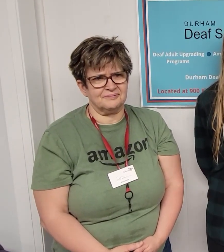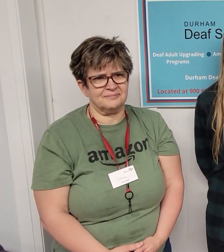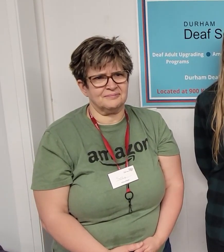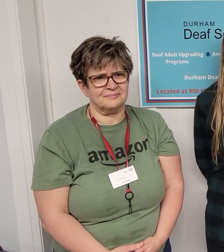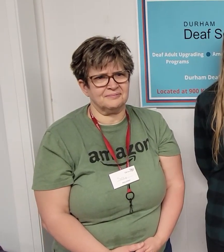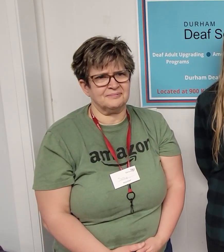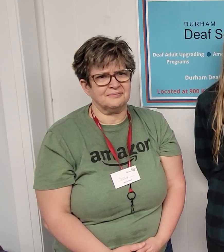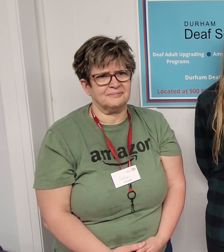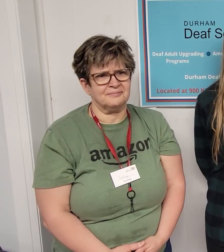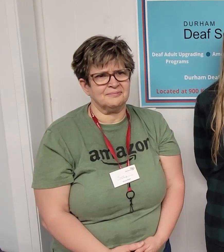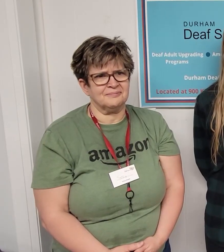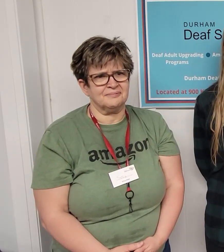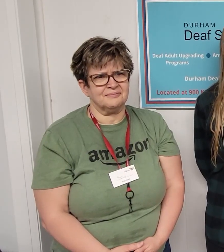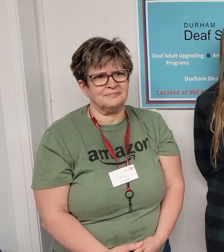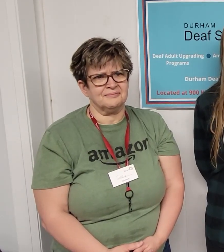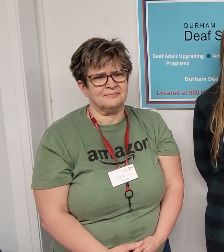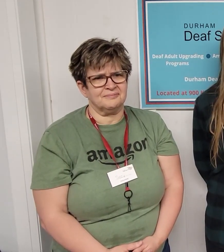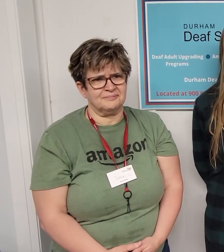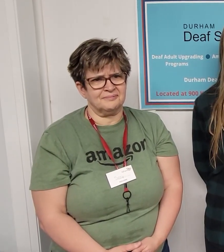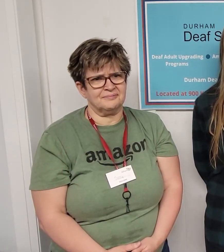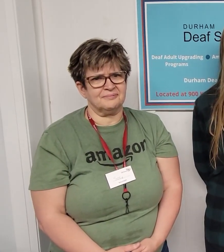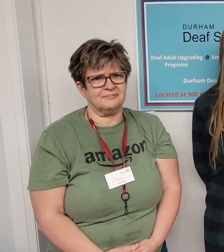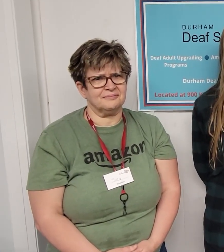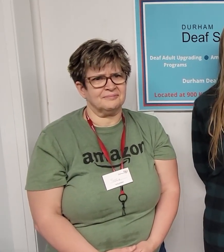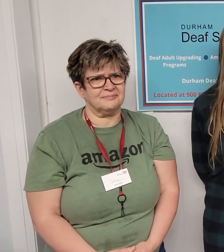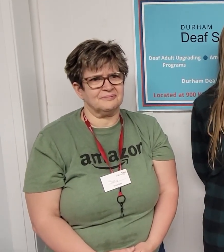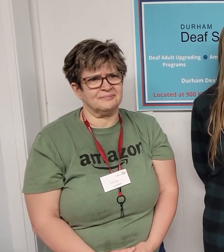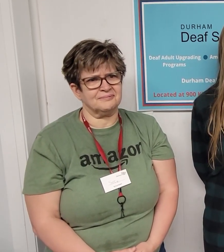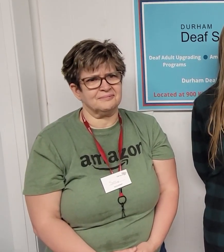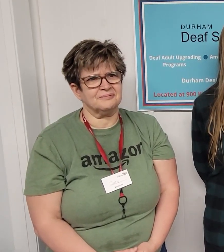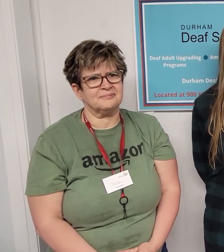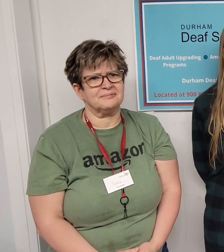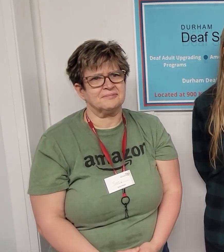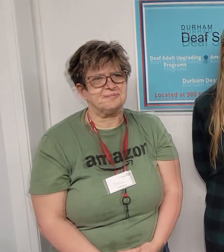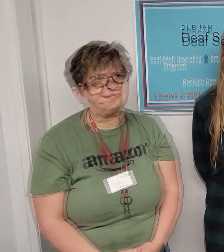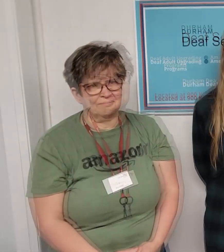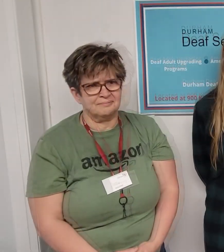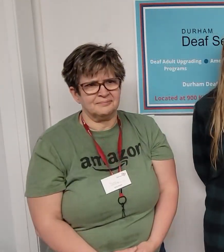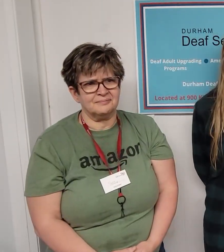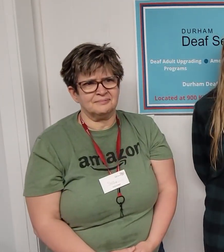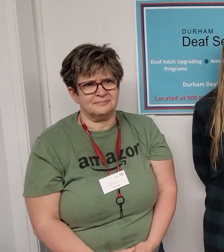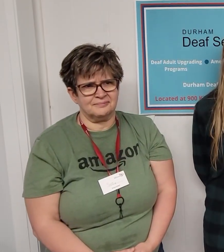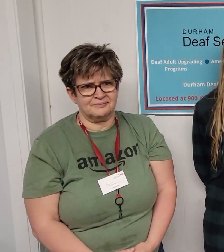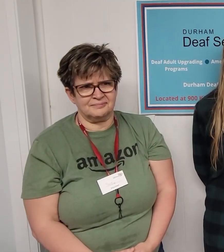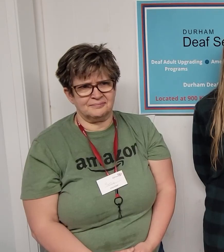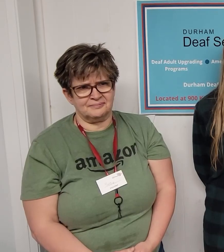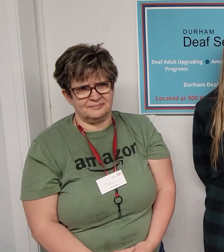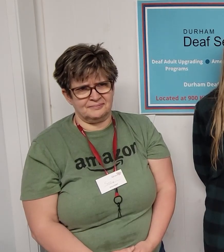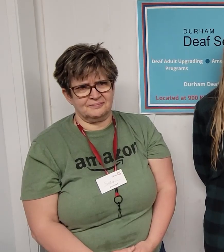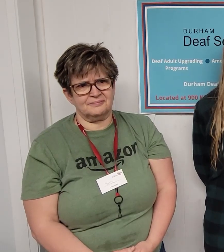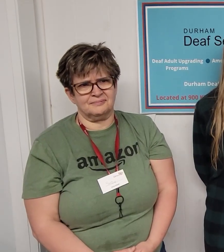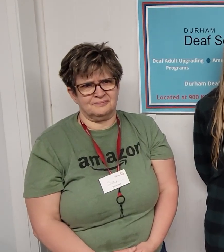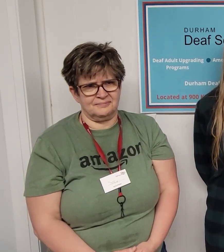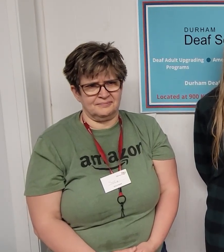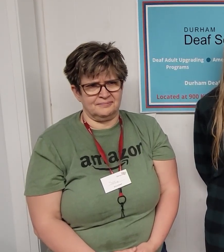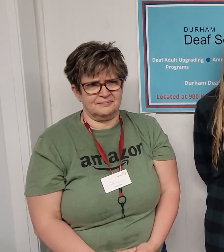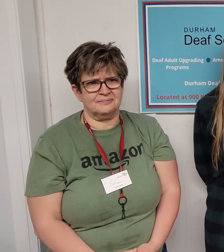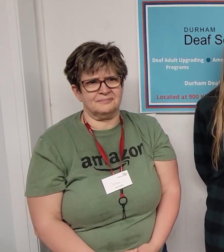students as well as on Wednesdays we have a seniors drop in. But we definitely do linkage and case conferences to ensure